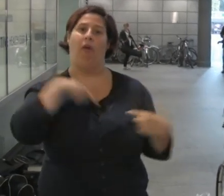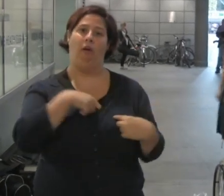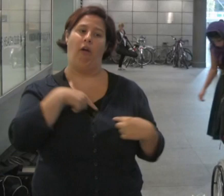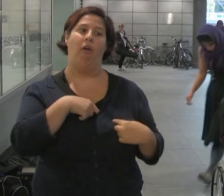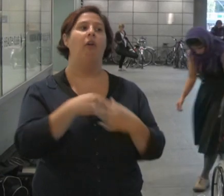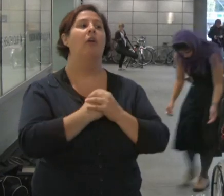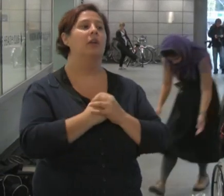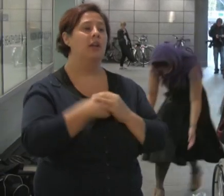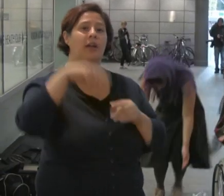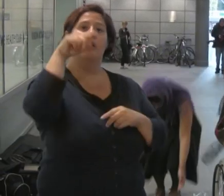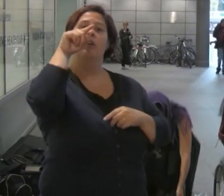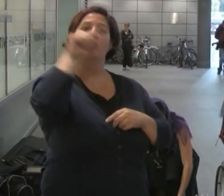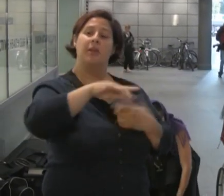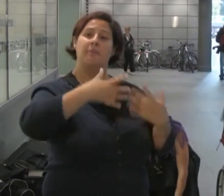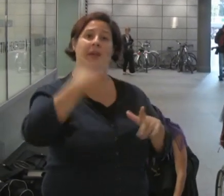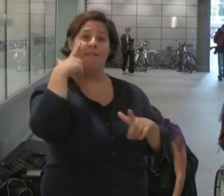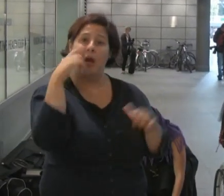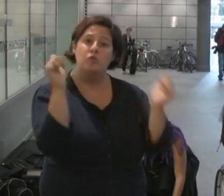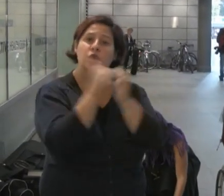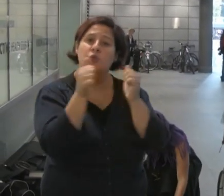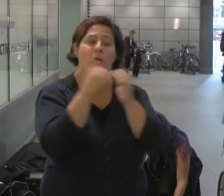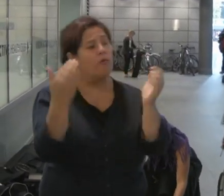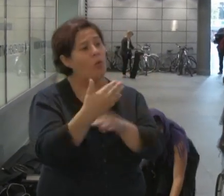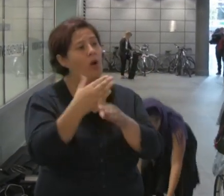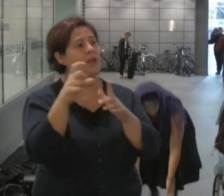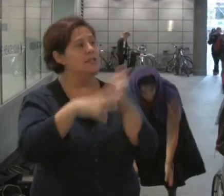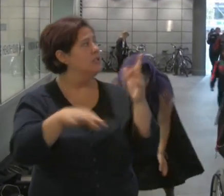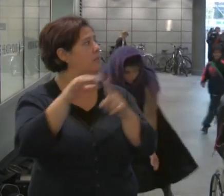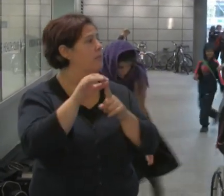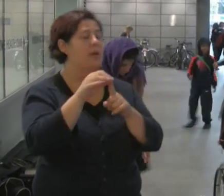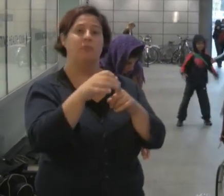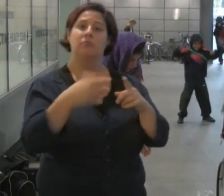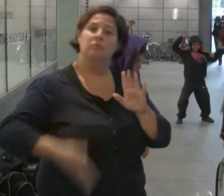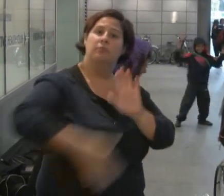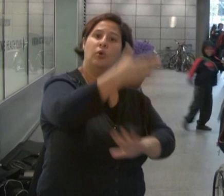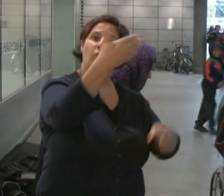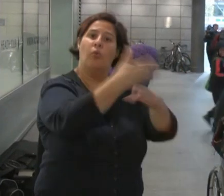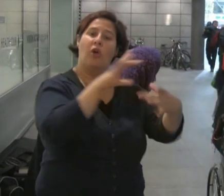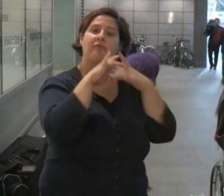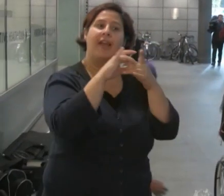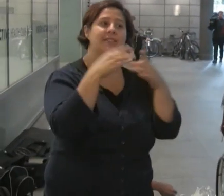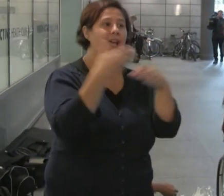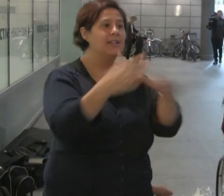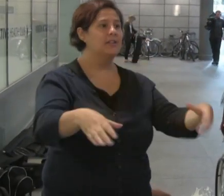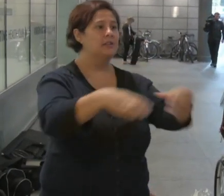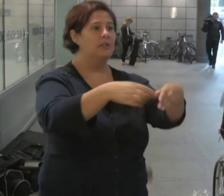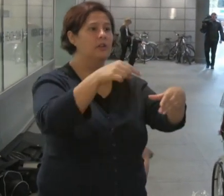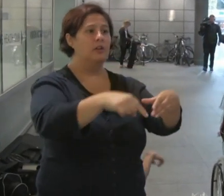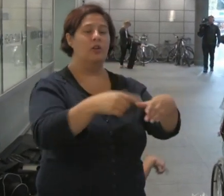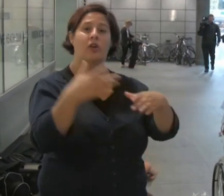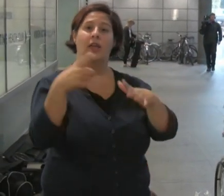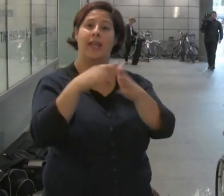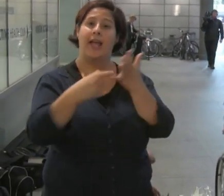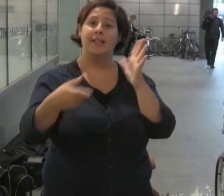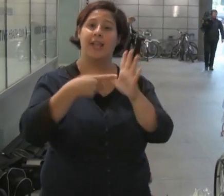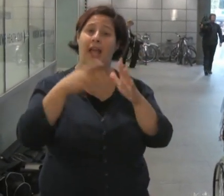She banned stupid fan, capable of work by the DWP, placed in a works-related activity group. Her employment to support Alex